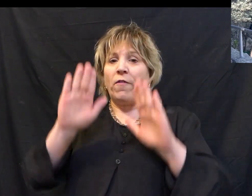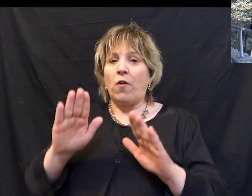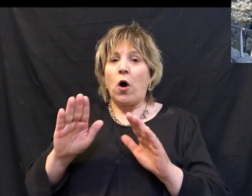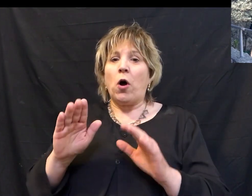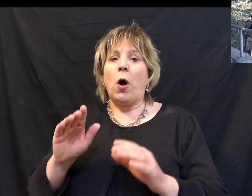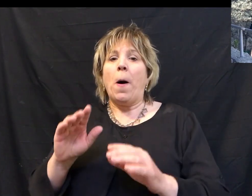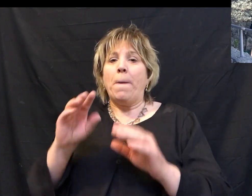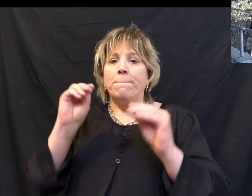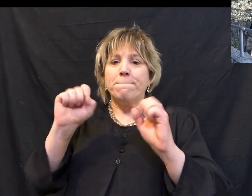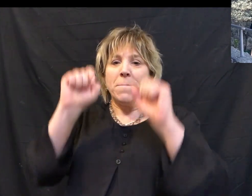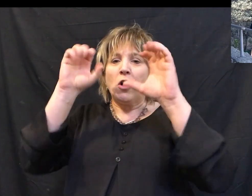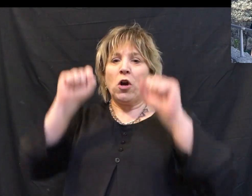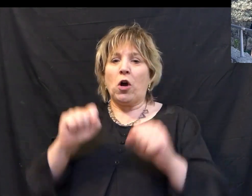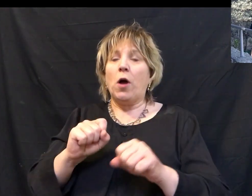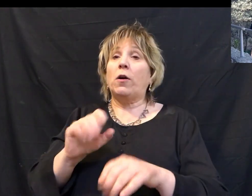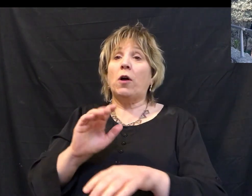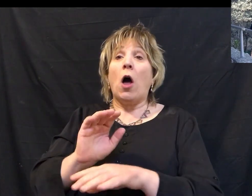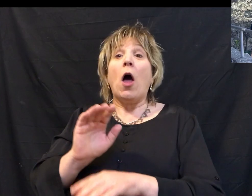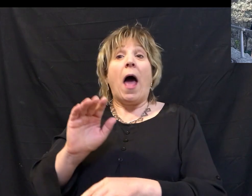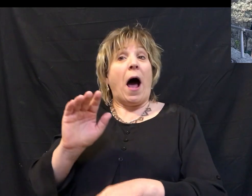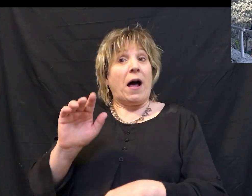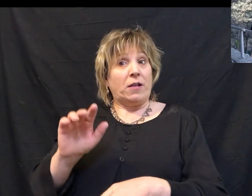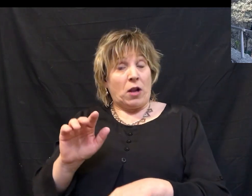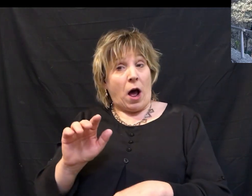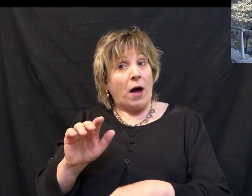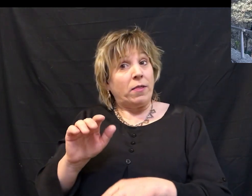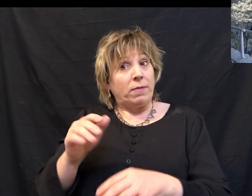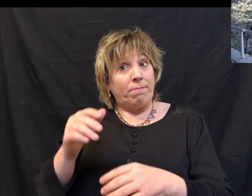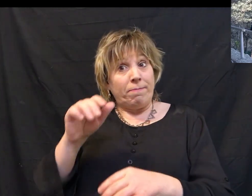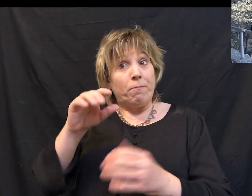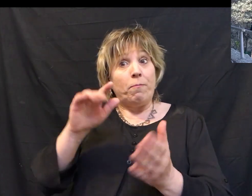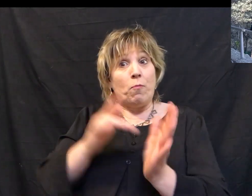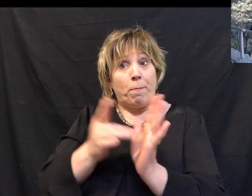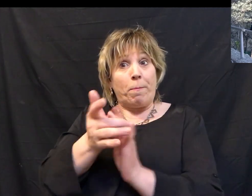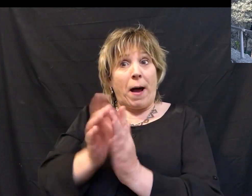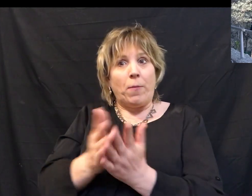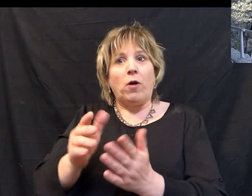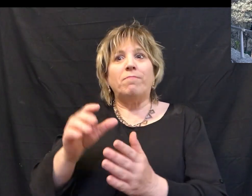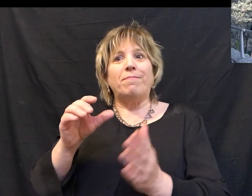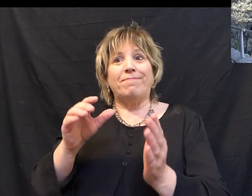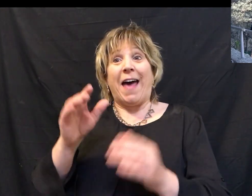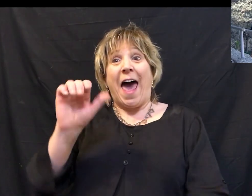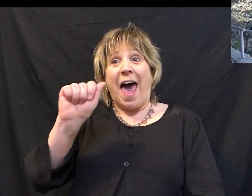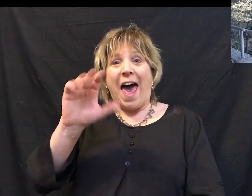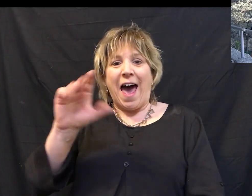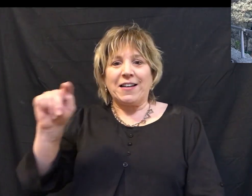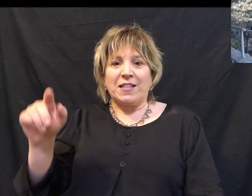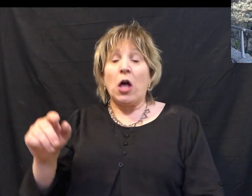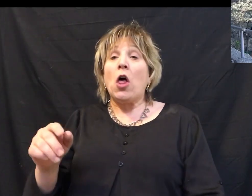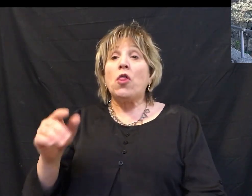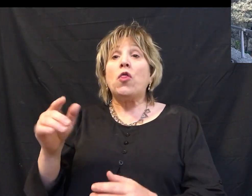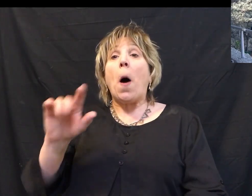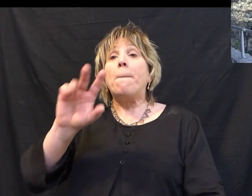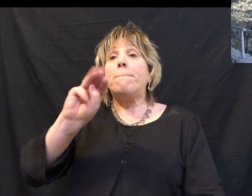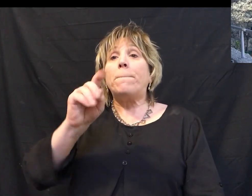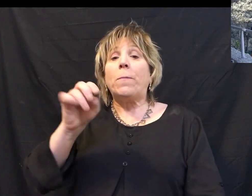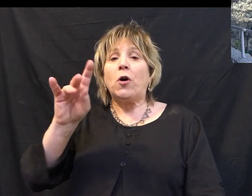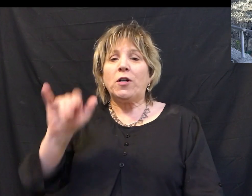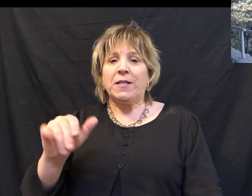wonderful miracle in the book of Acts with a lame man. But it's also known as the Mercy Gate. The Mercy Gate. Jesus, who is full of mercy, who laid his